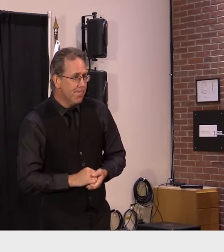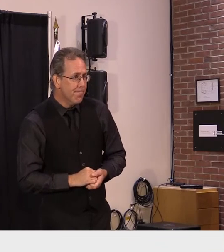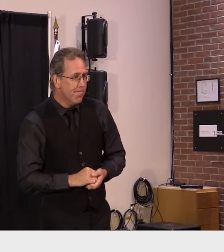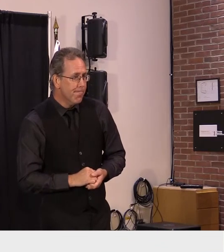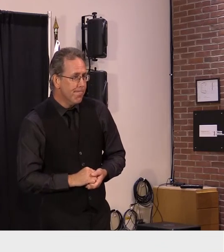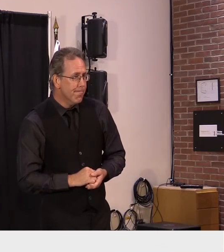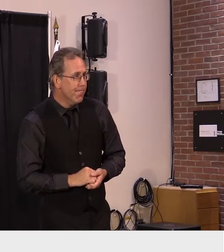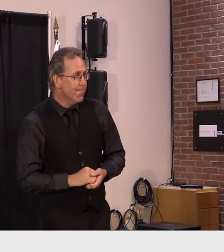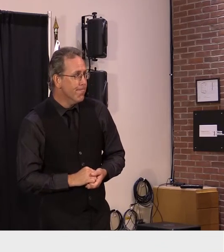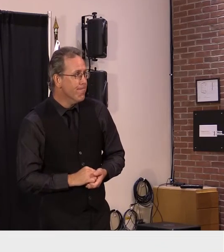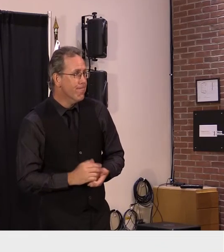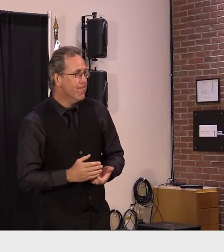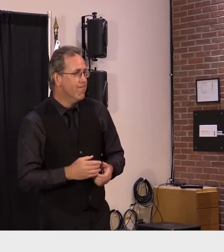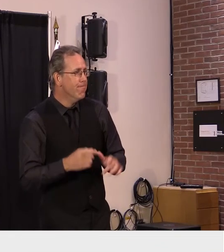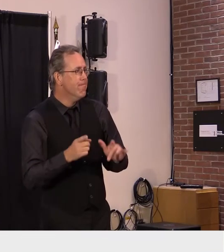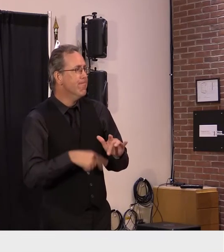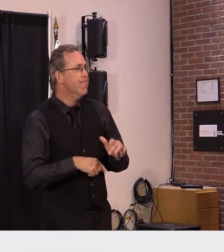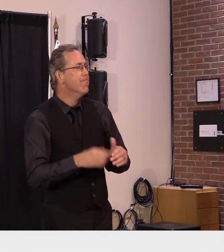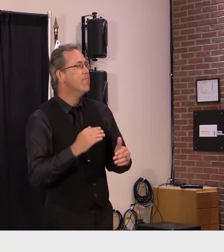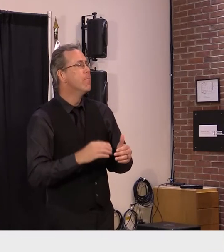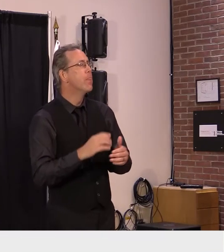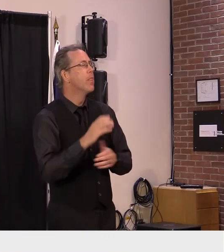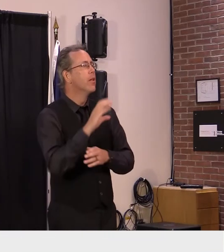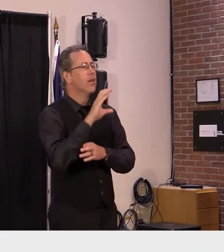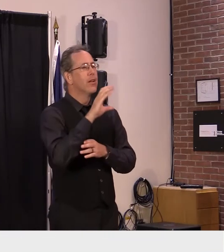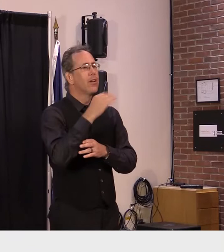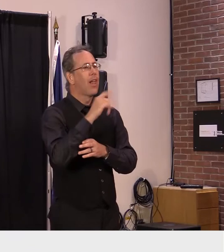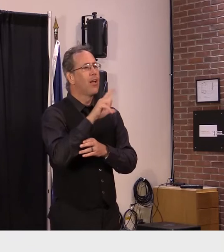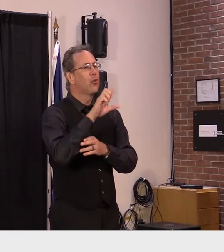all right andrew mcgregor caledonian record